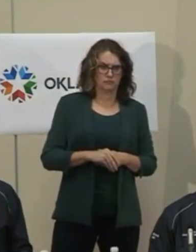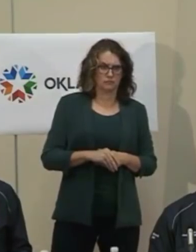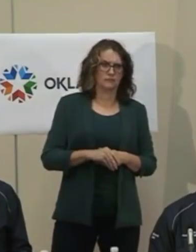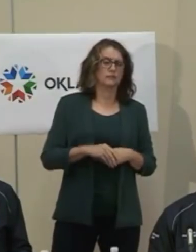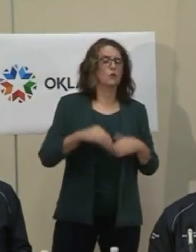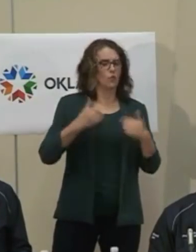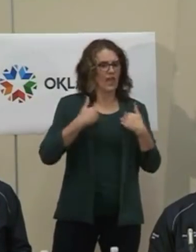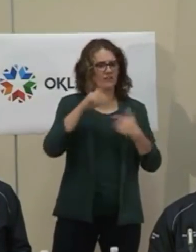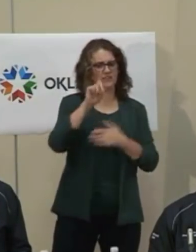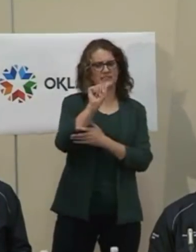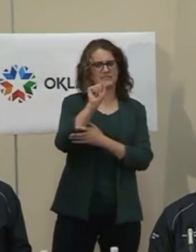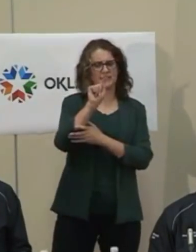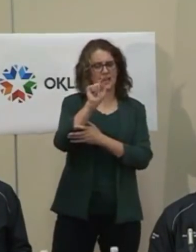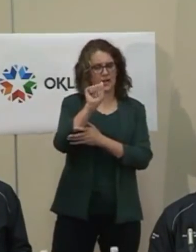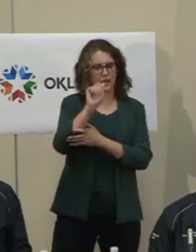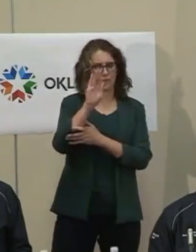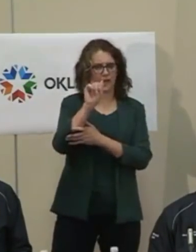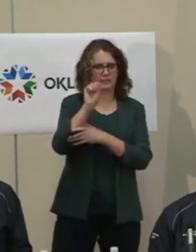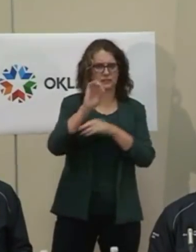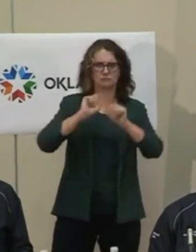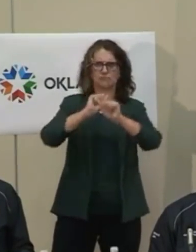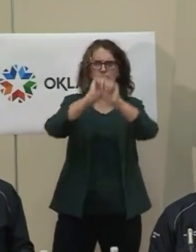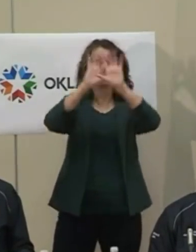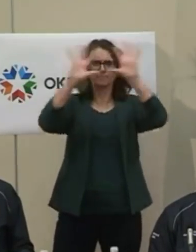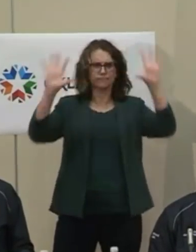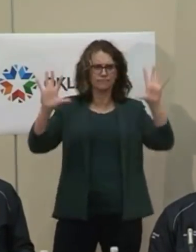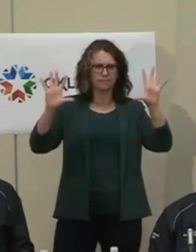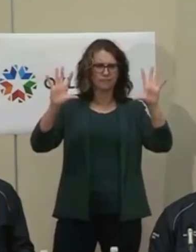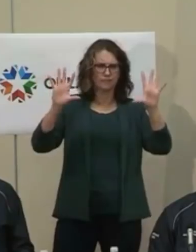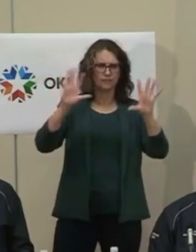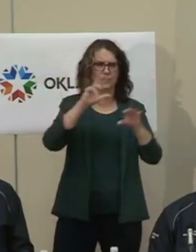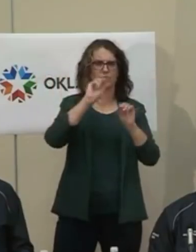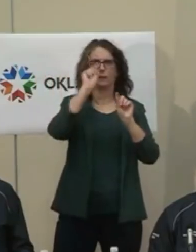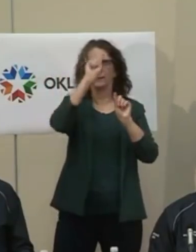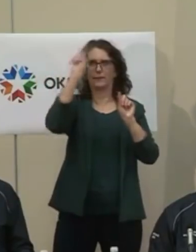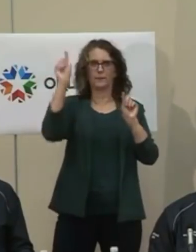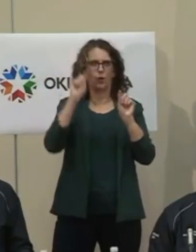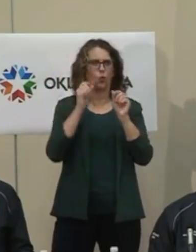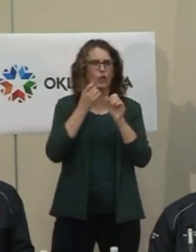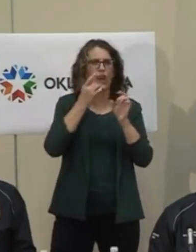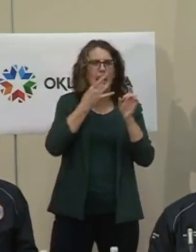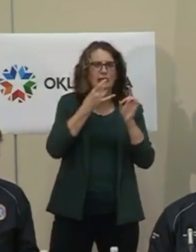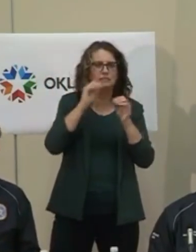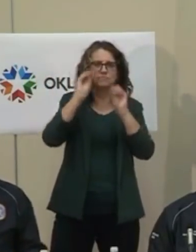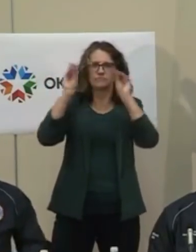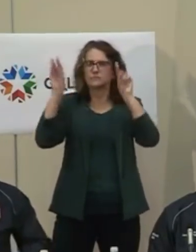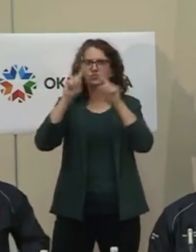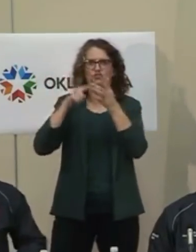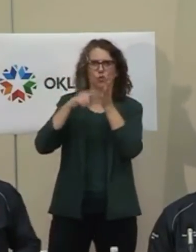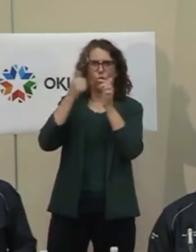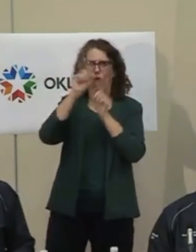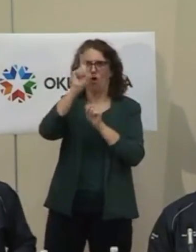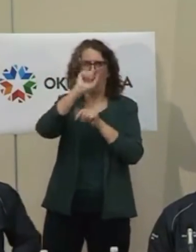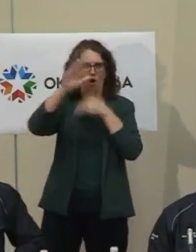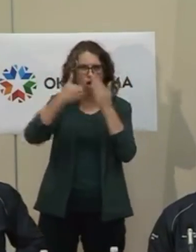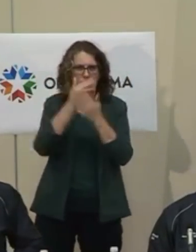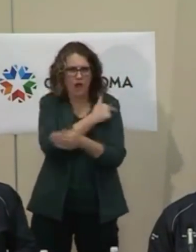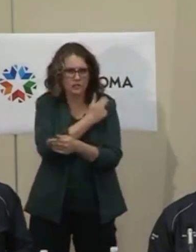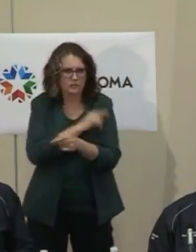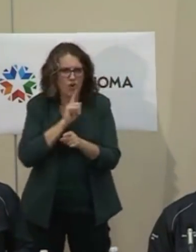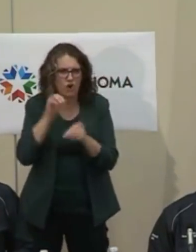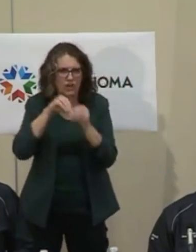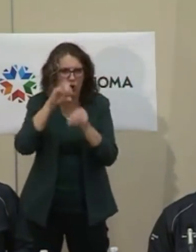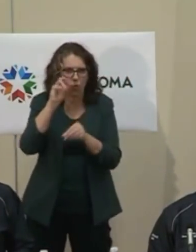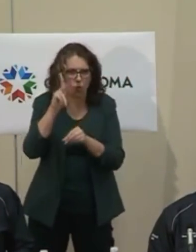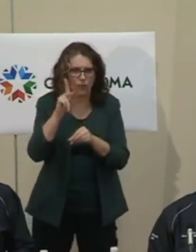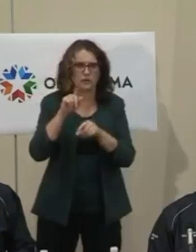It has all of the hospitals in the state that are in that database. And each of the